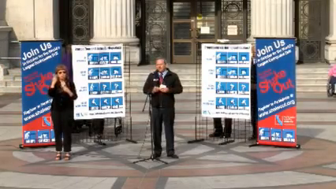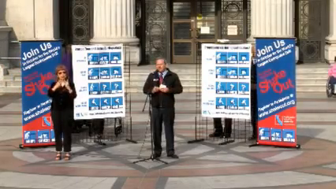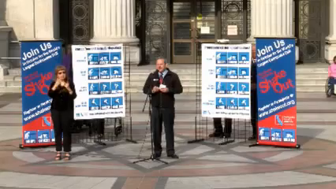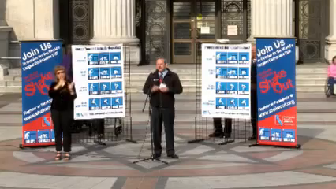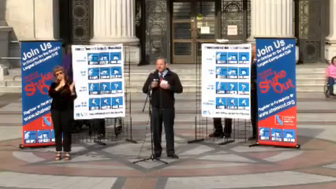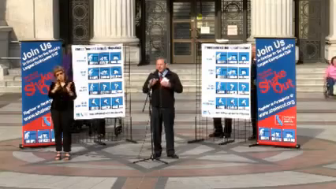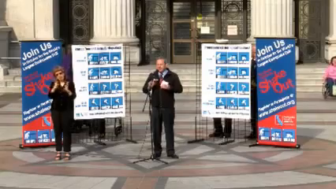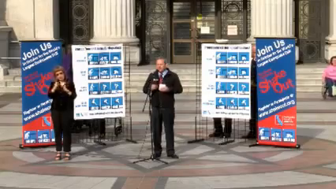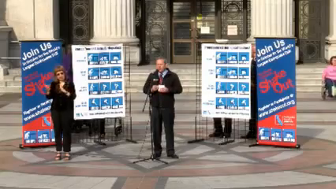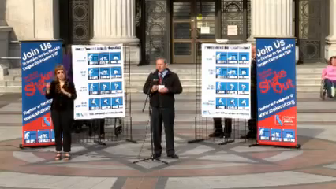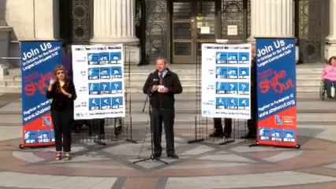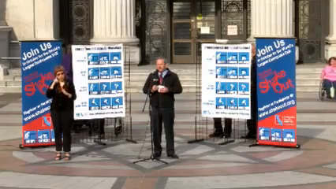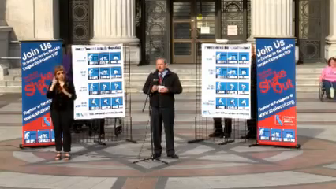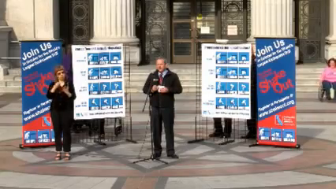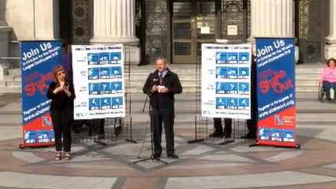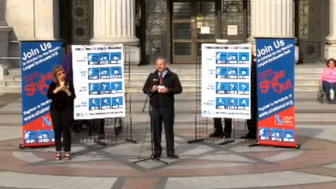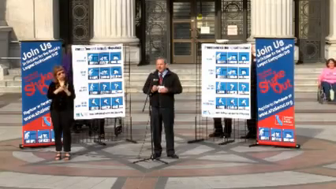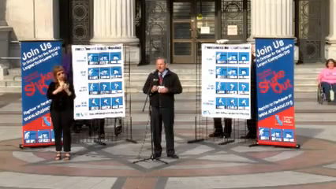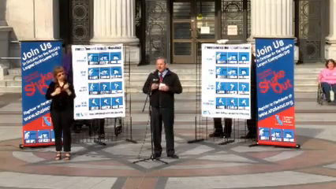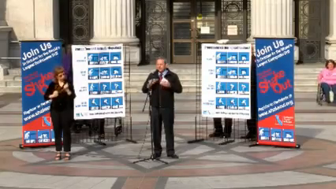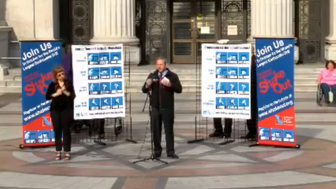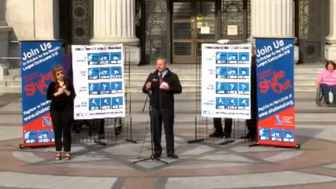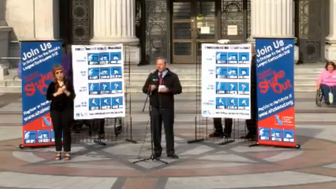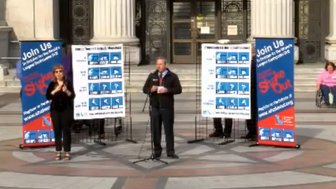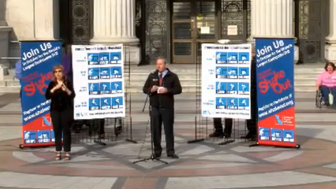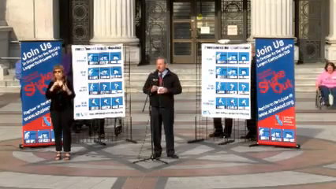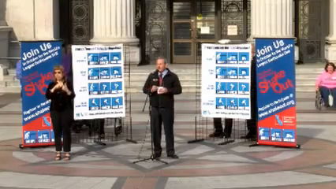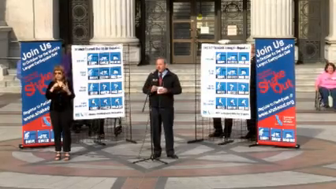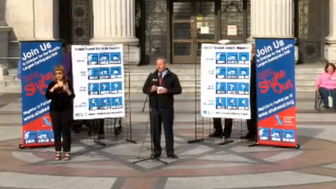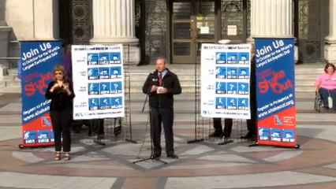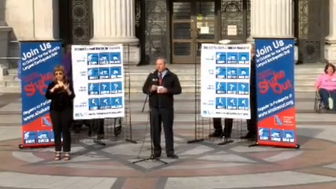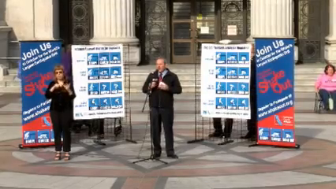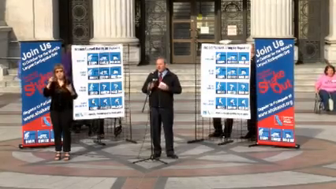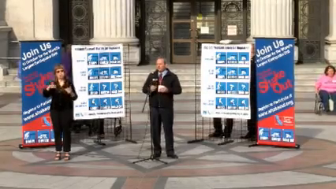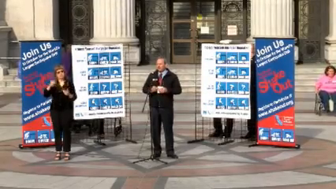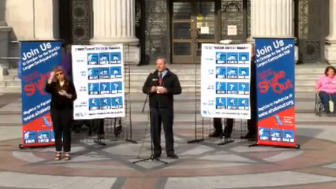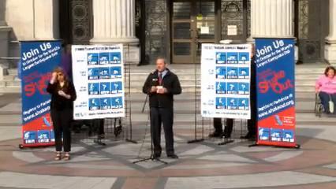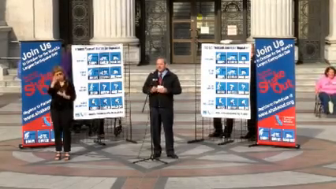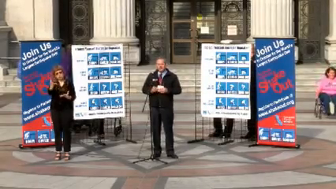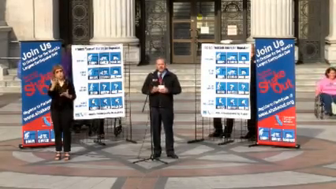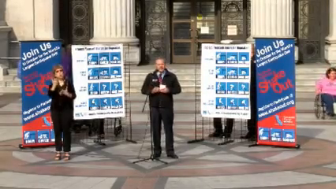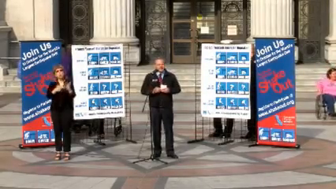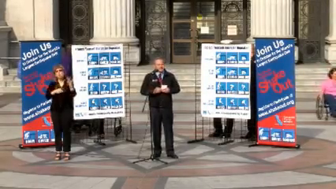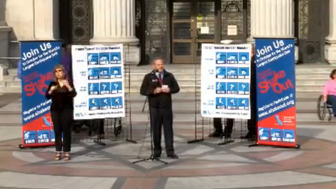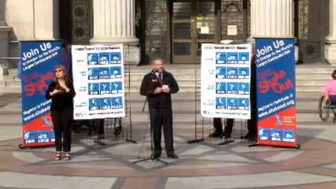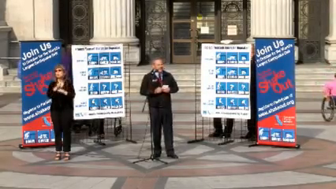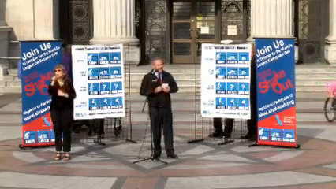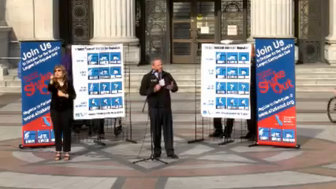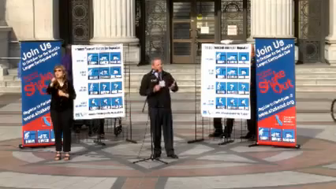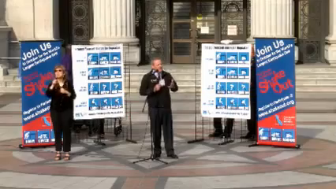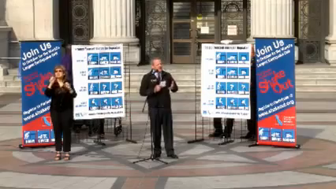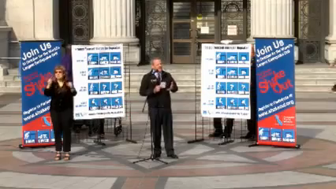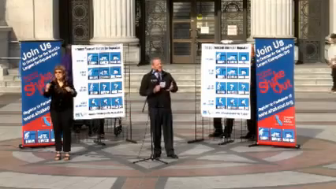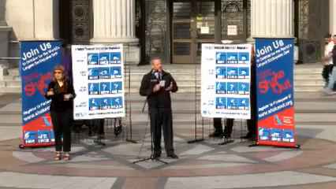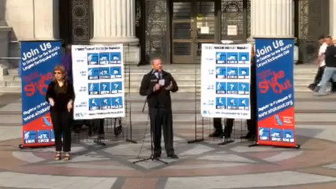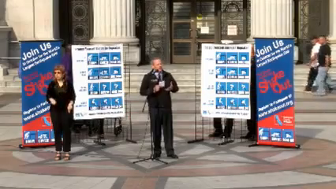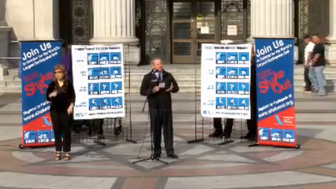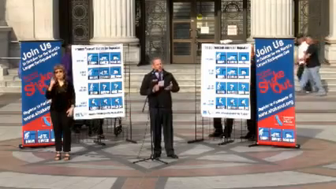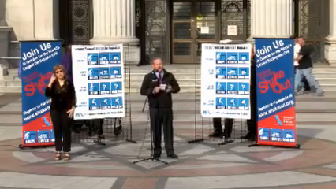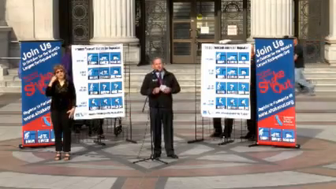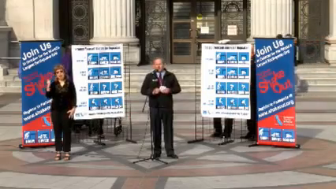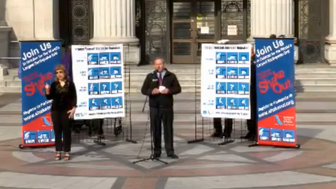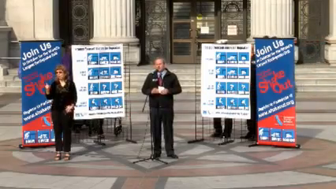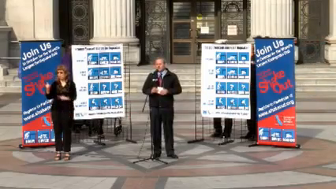it's very important. And then be informed about what kind of risks that you face. California is an